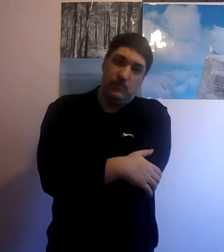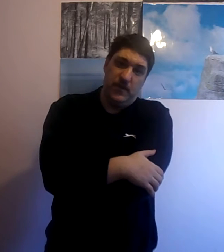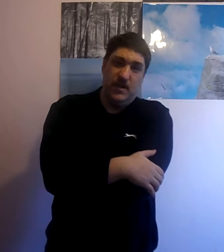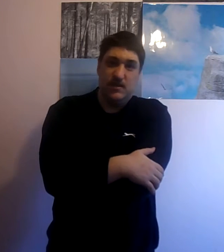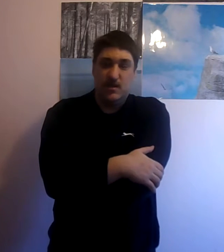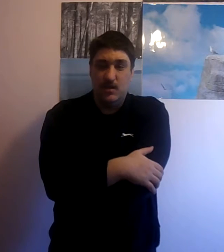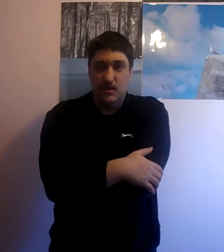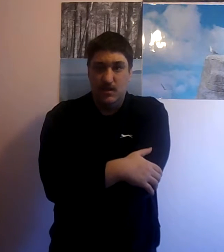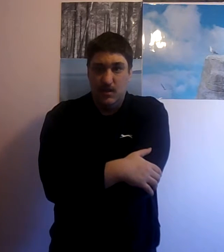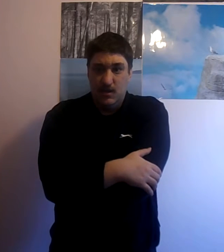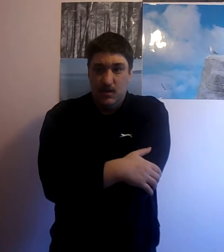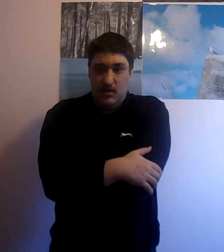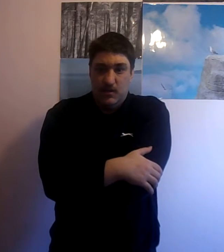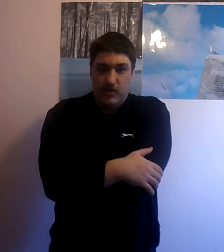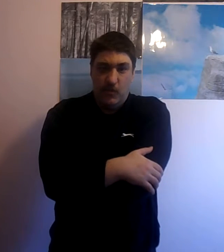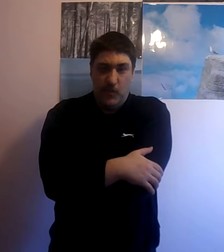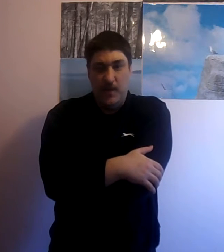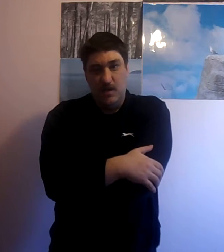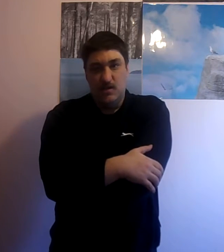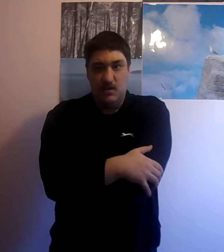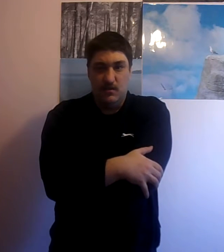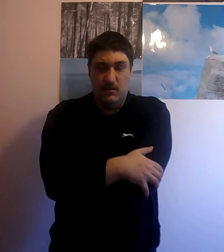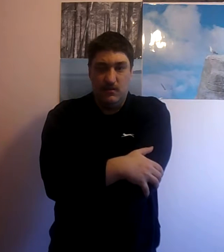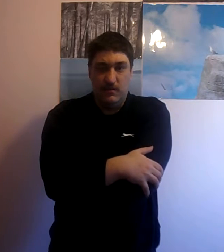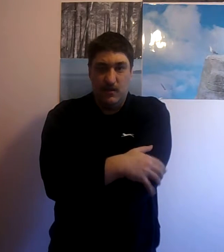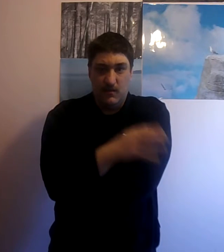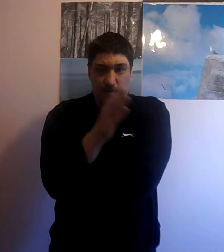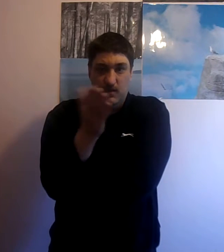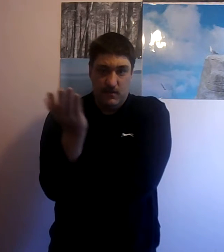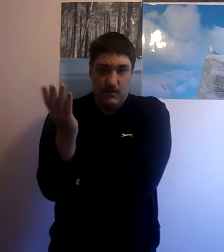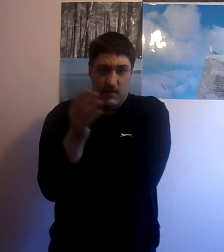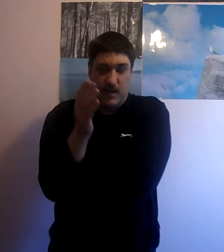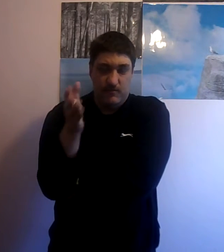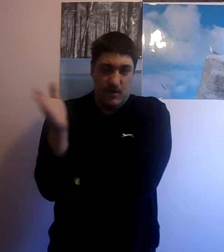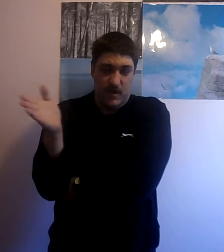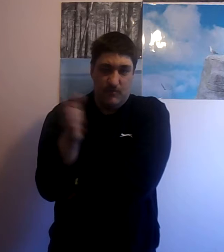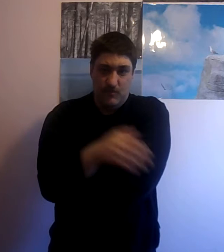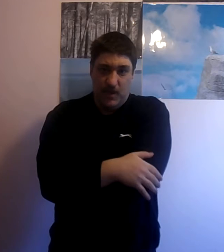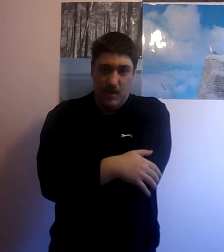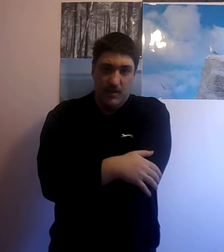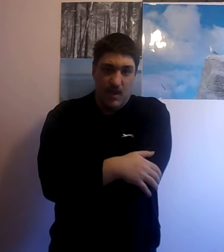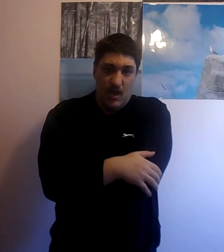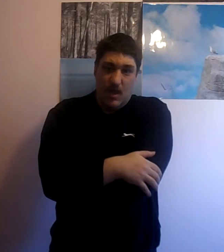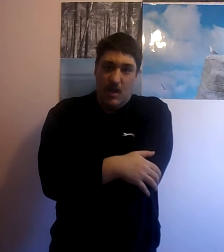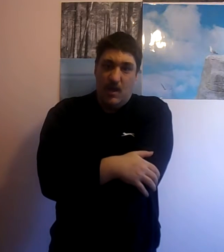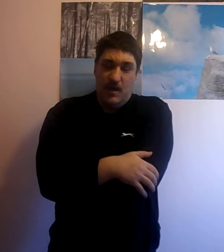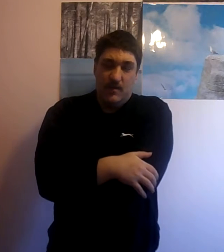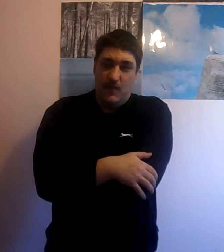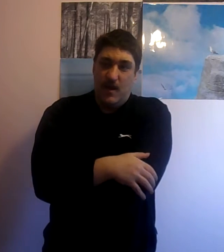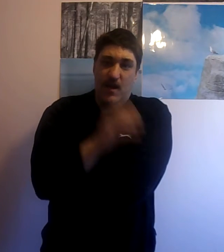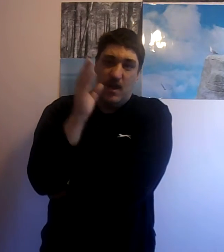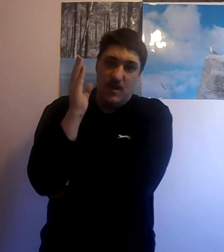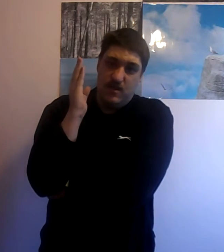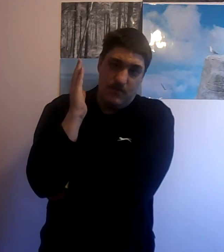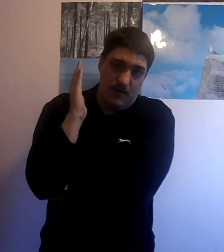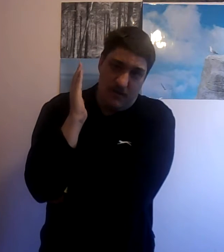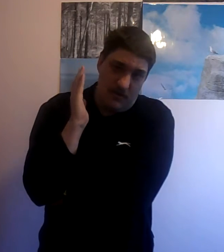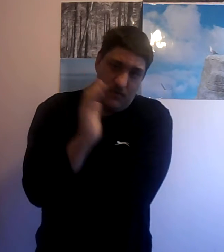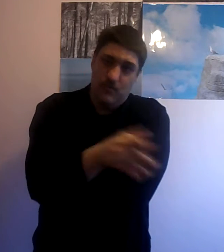Peach Super Peach and etc etc because I swear you are always